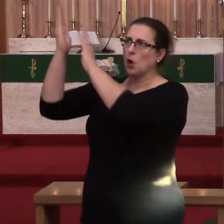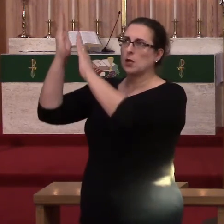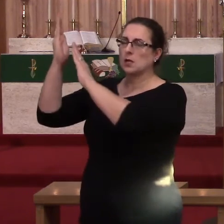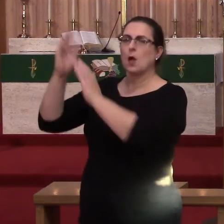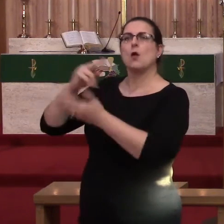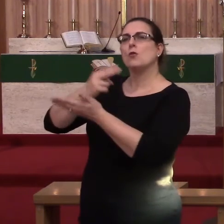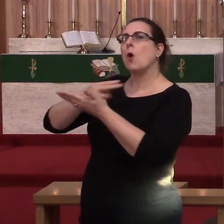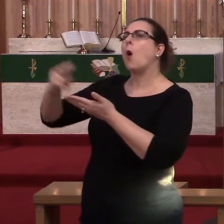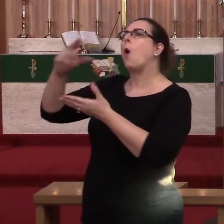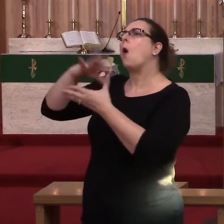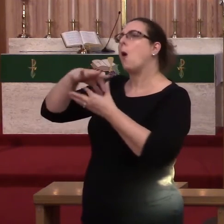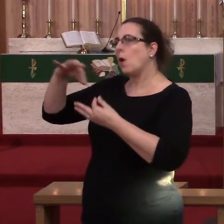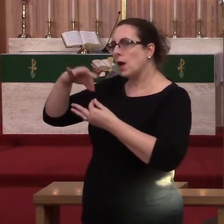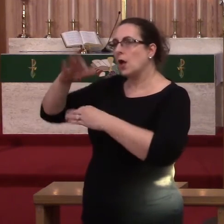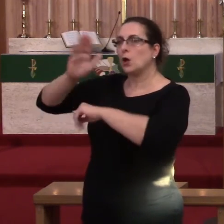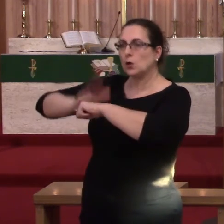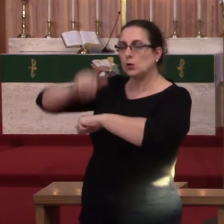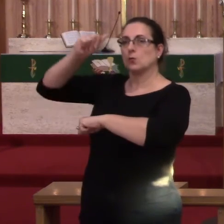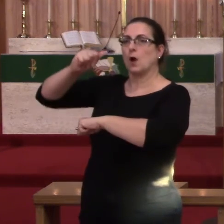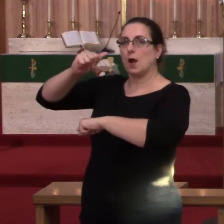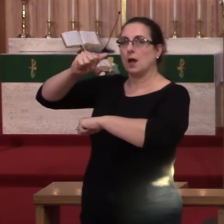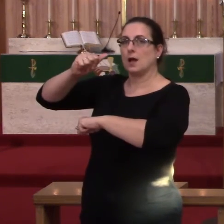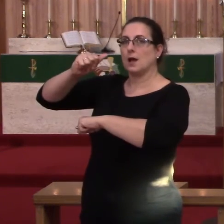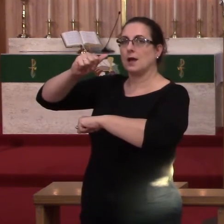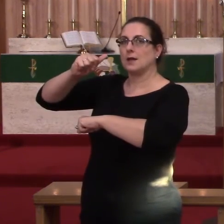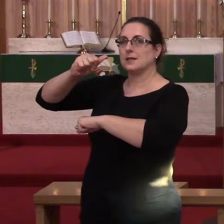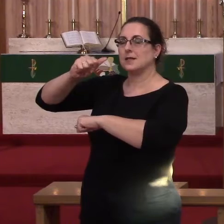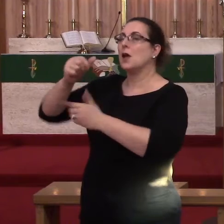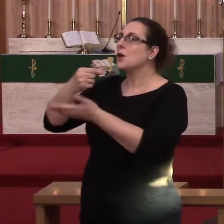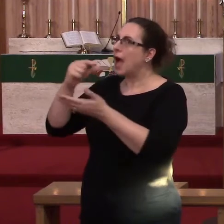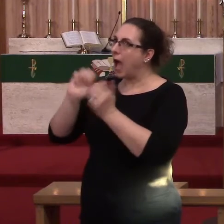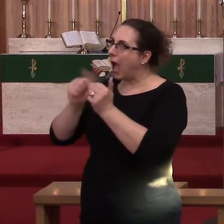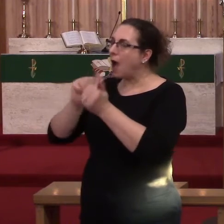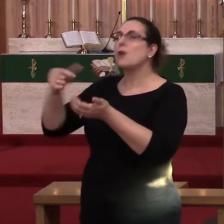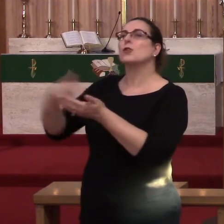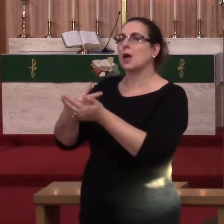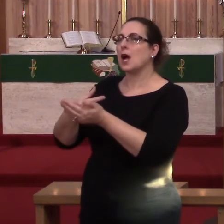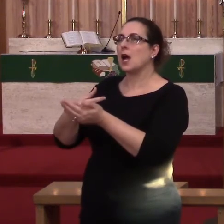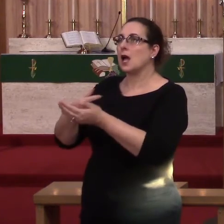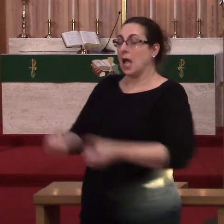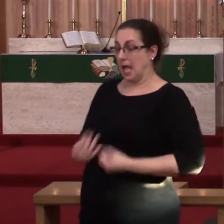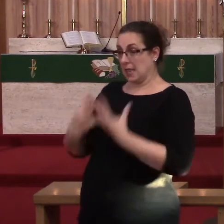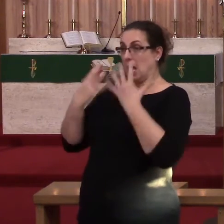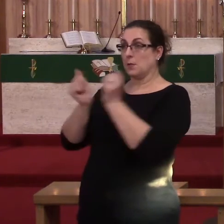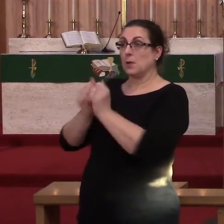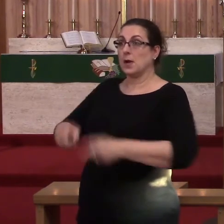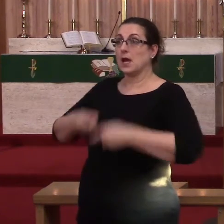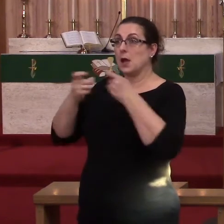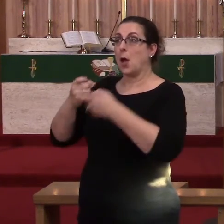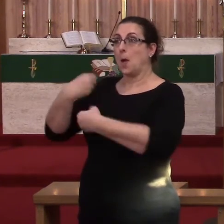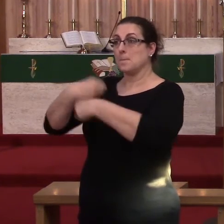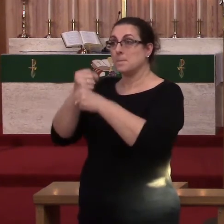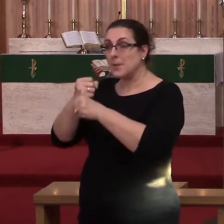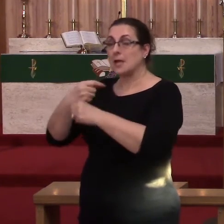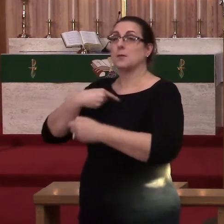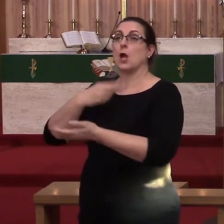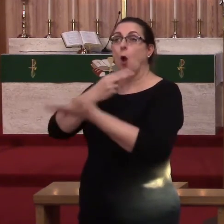Spirit is calling by the Apostle, inviting me to the gifts, sanctifying that he is truly.